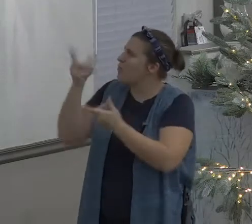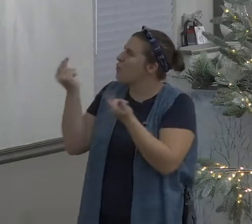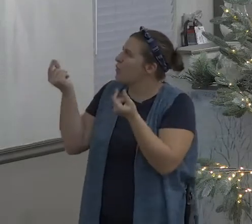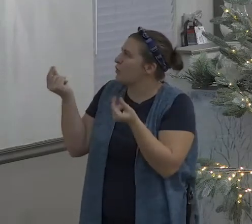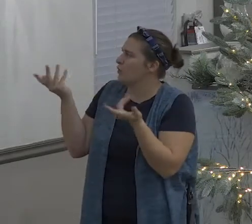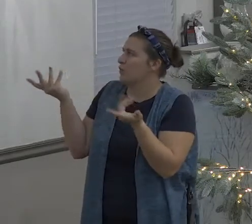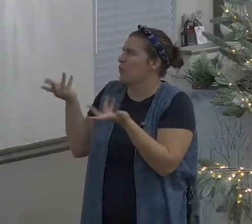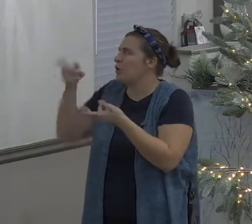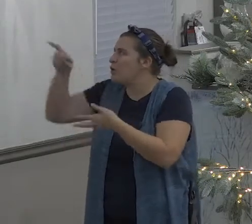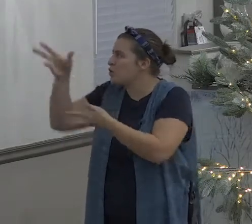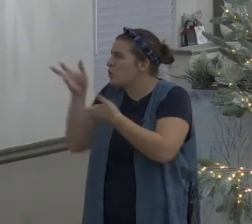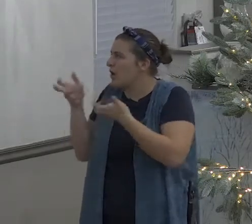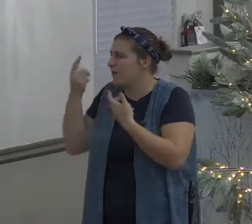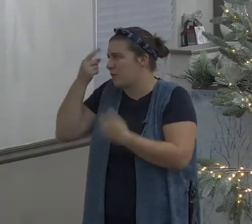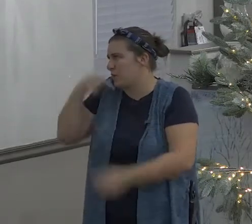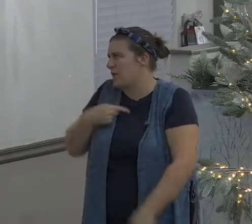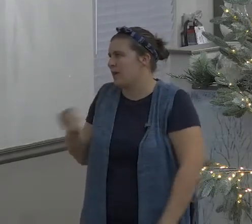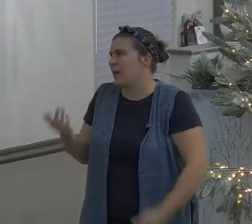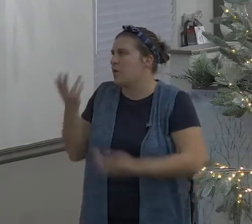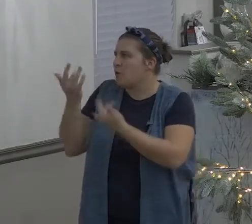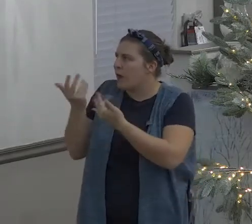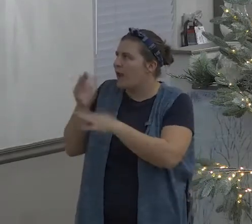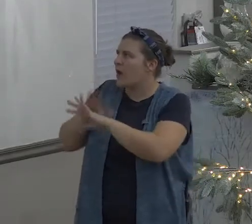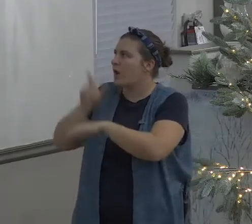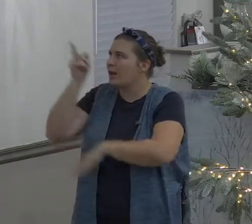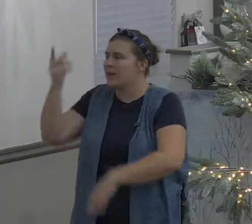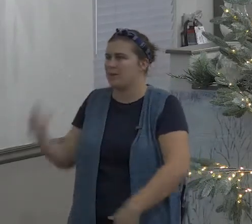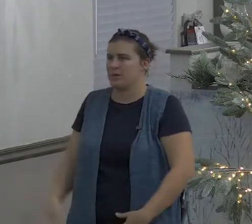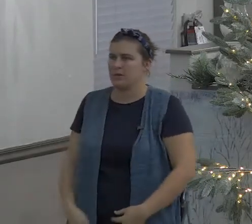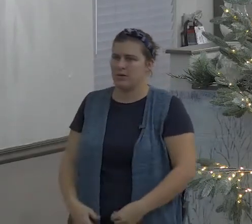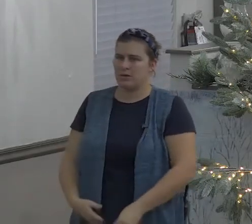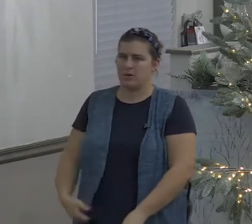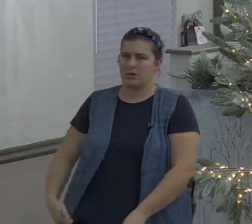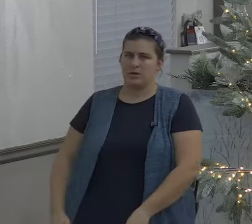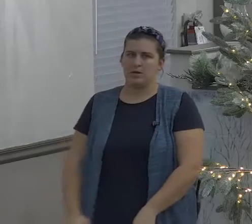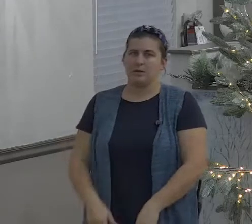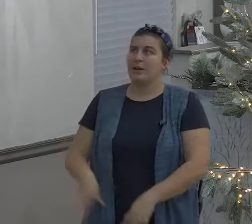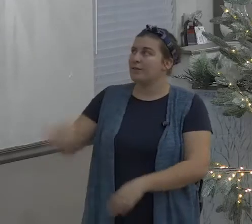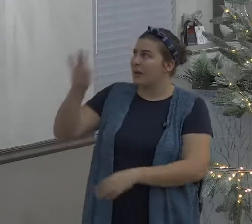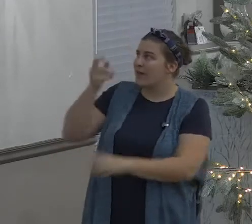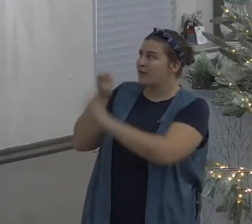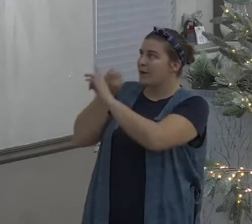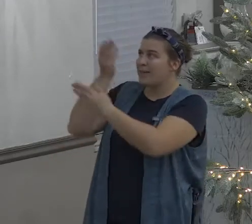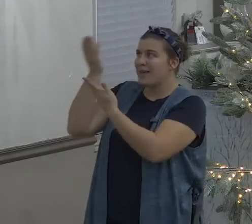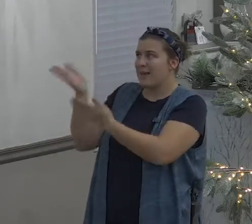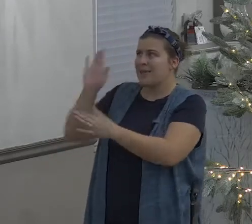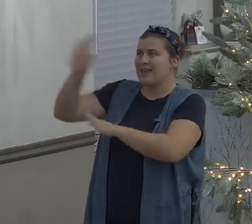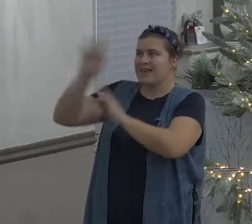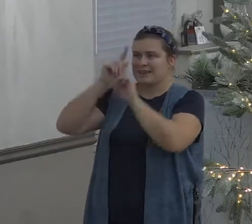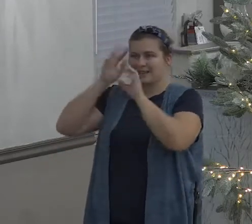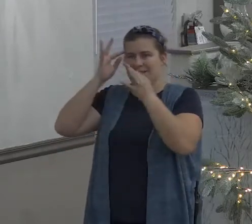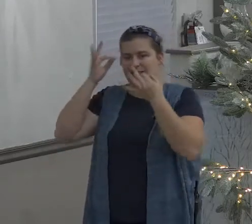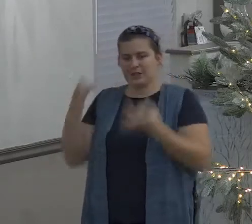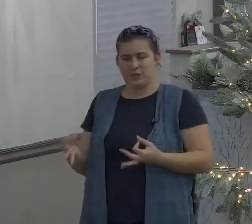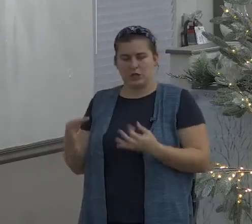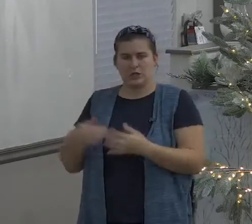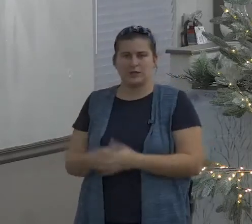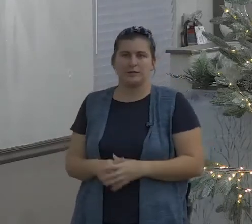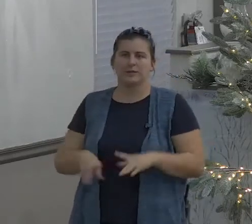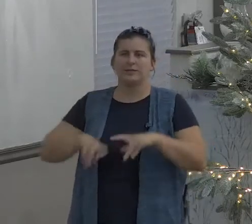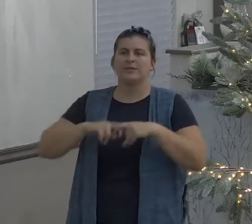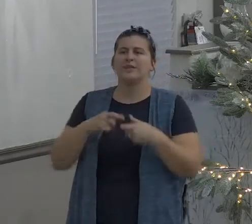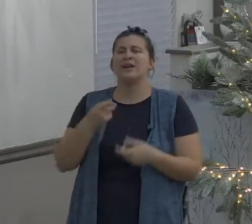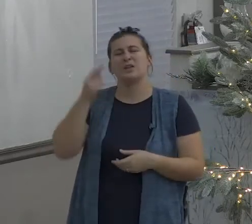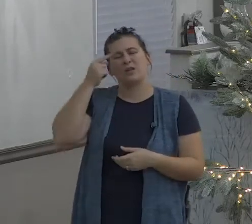you have no business calling your shots the only business you have is to get on your face and ask God what he wants